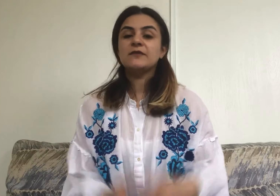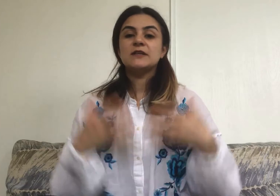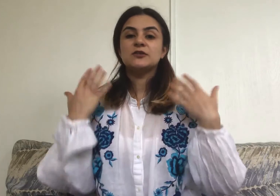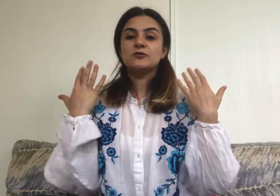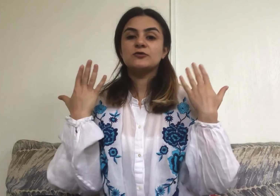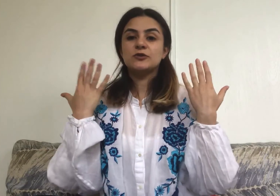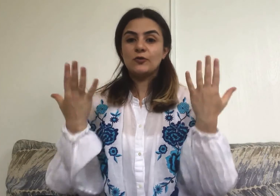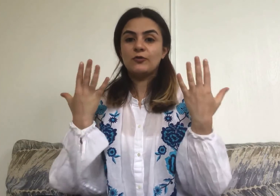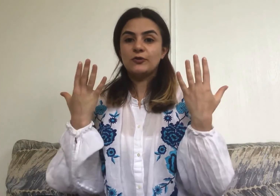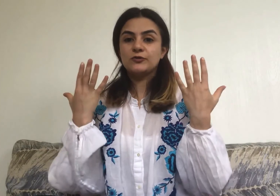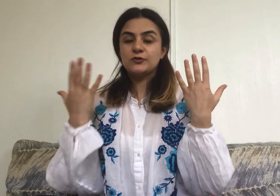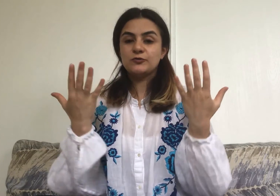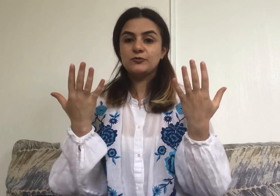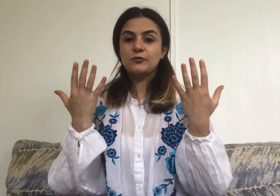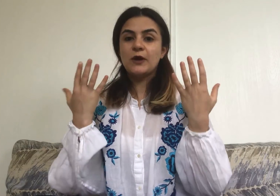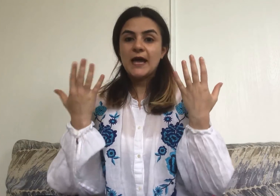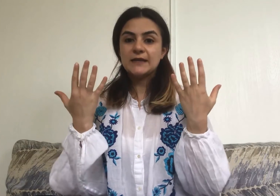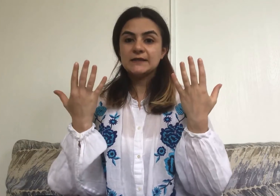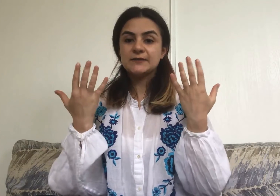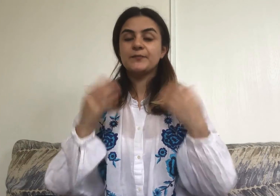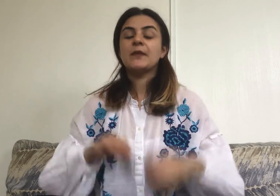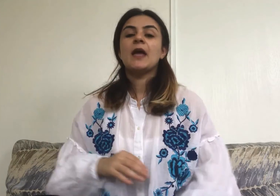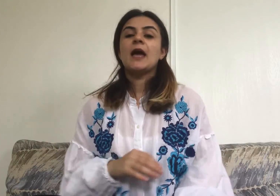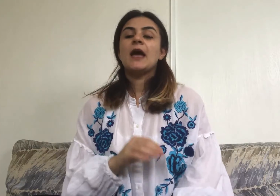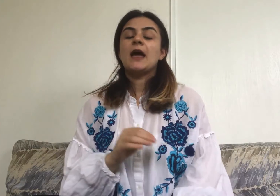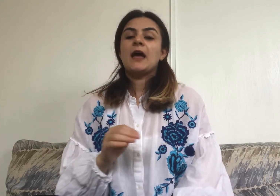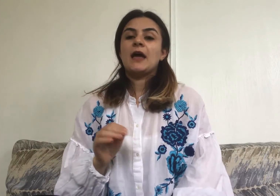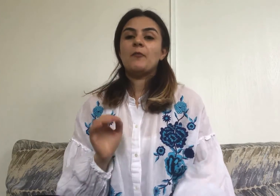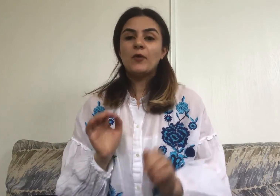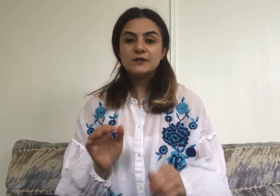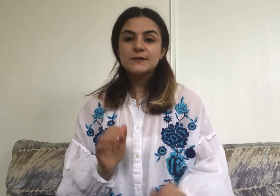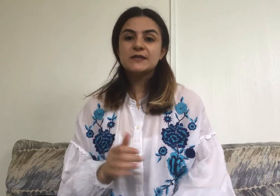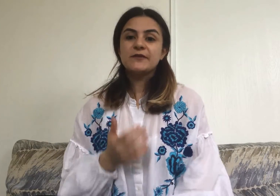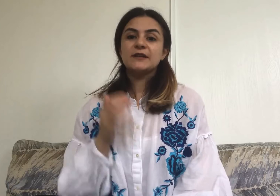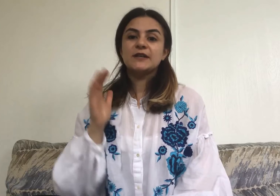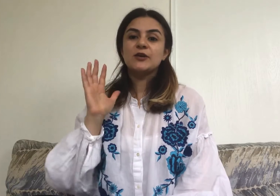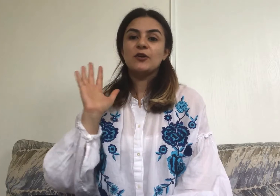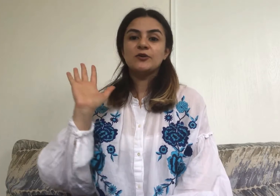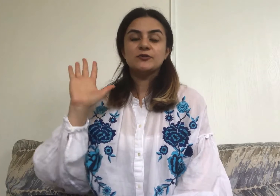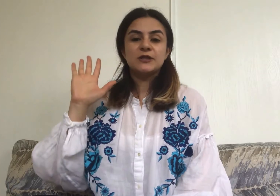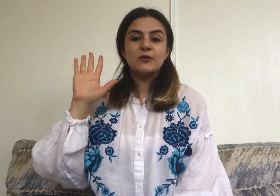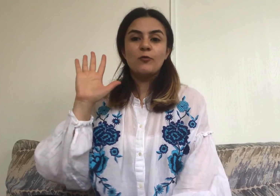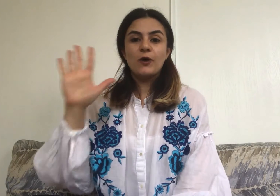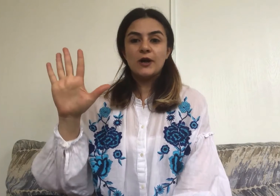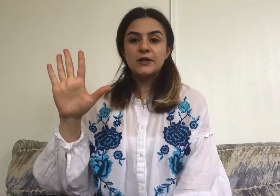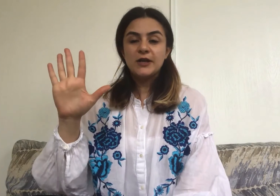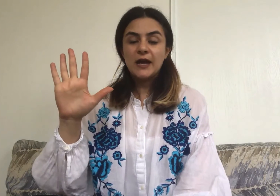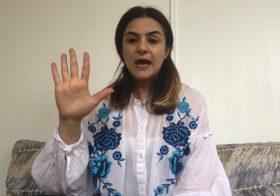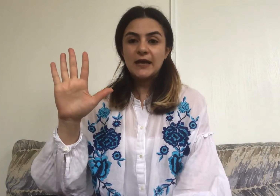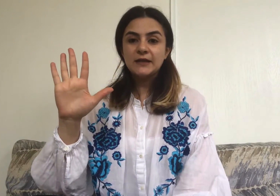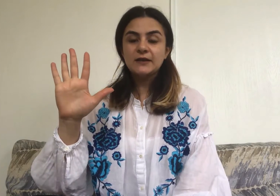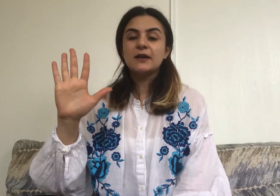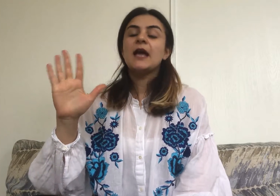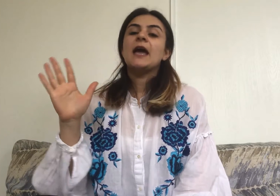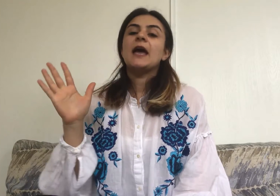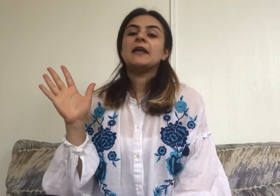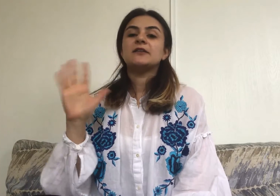is use your two hands. More specifically, you are using one hand, and